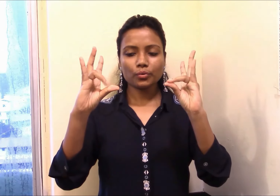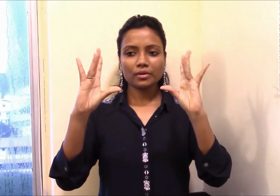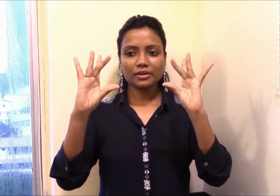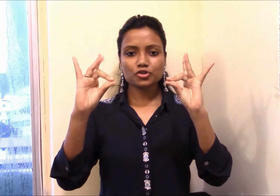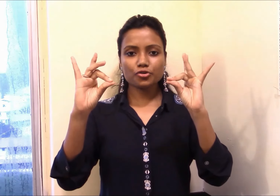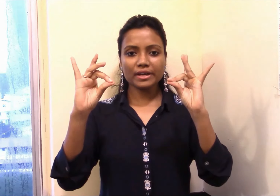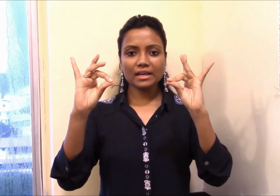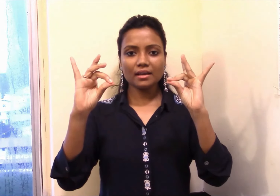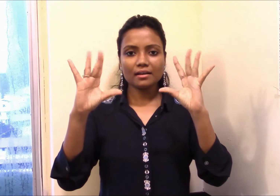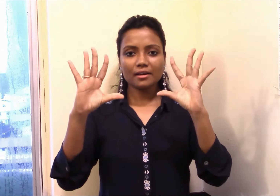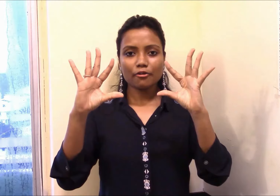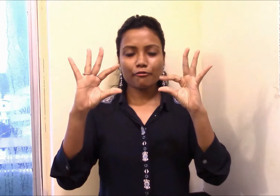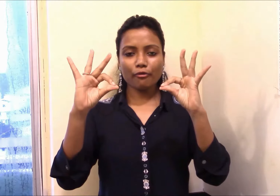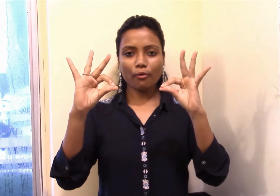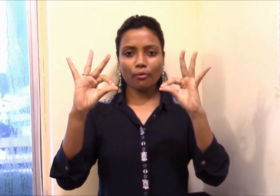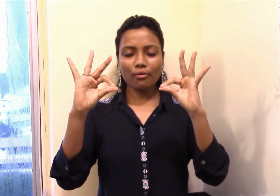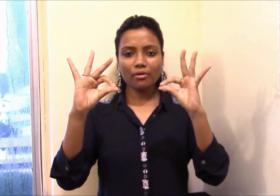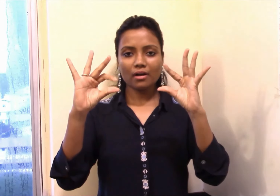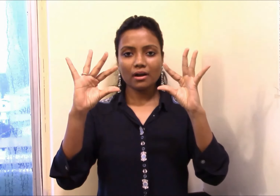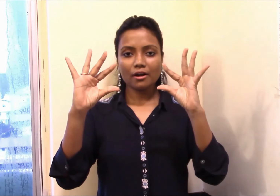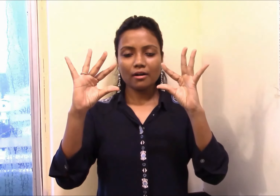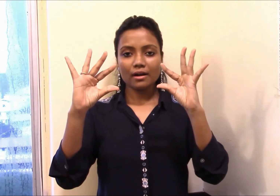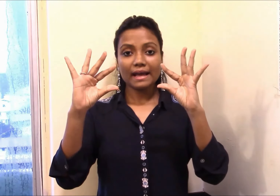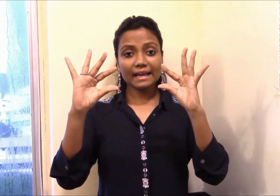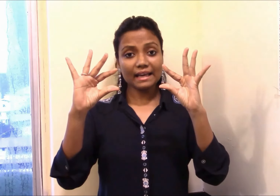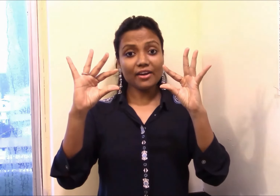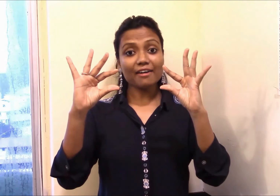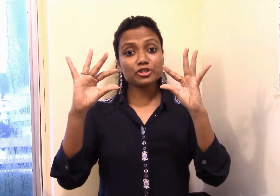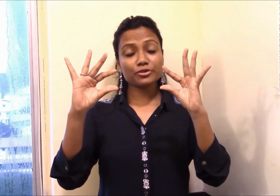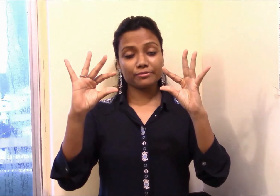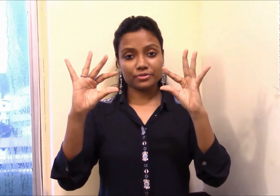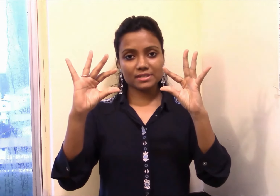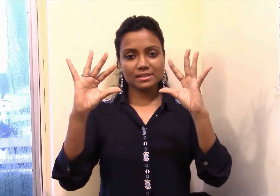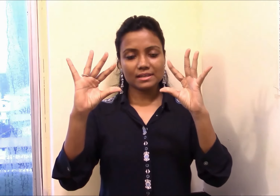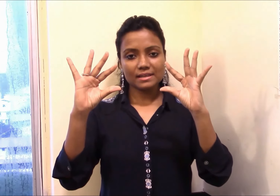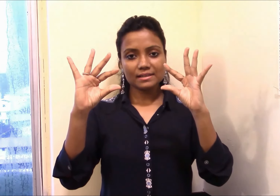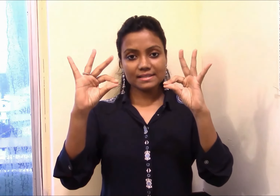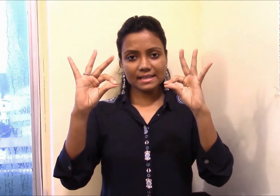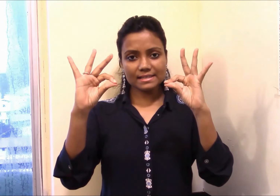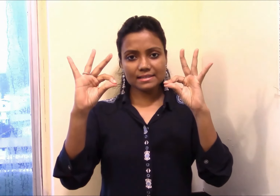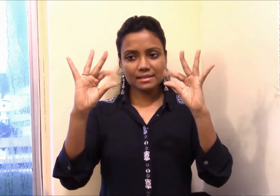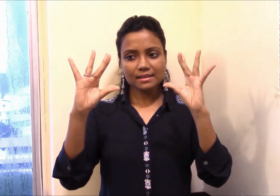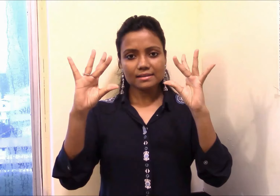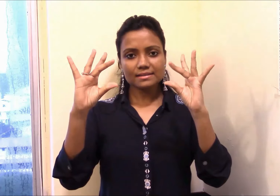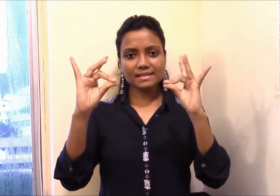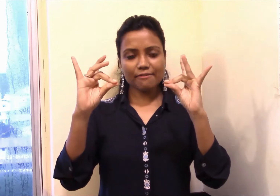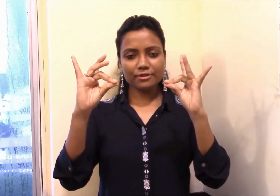three, four. Again you have to reverse. Six, seven,